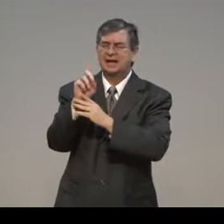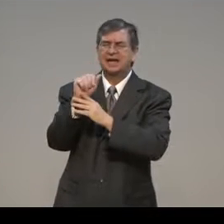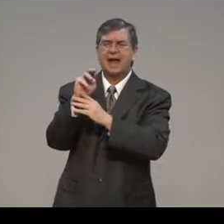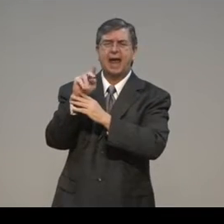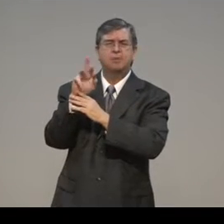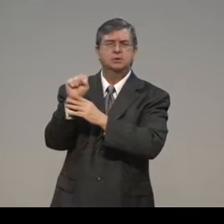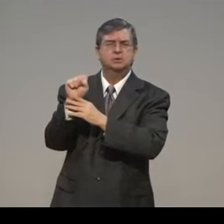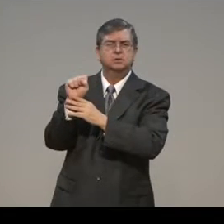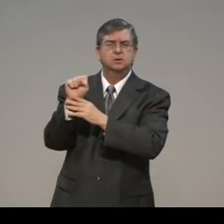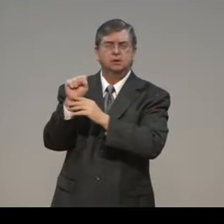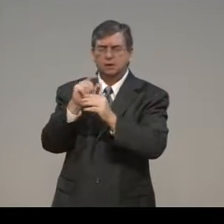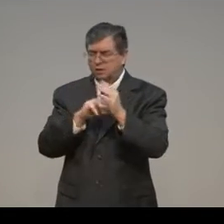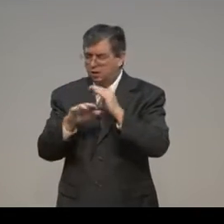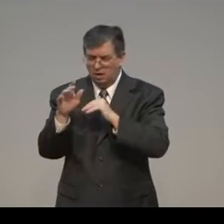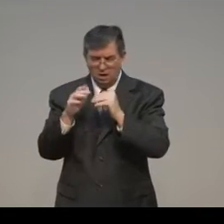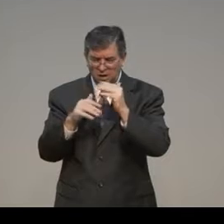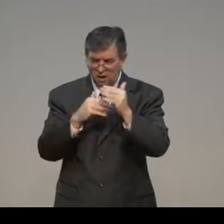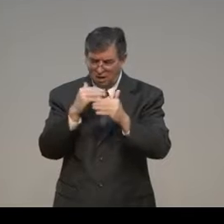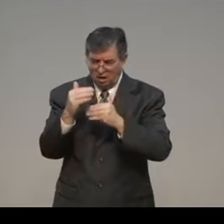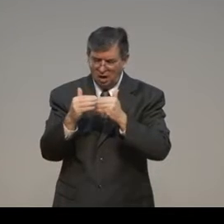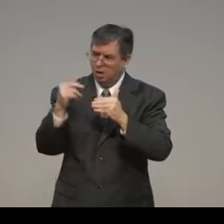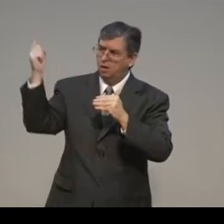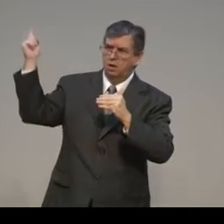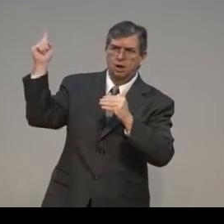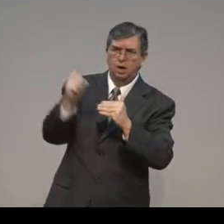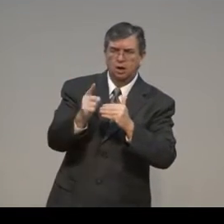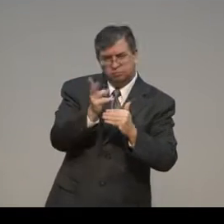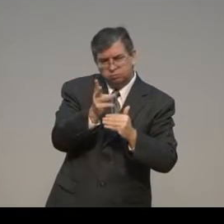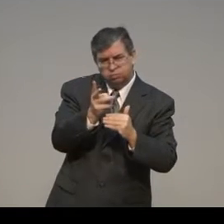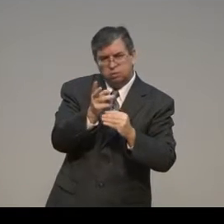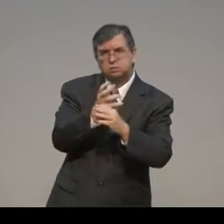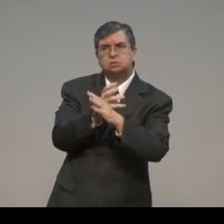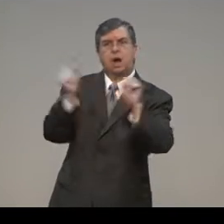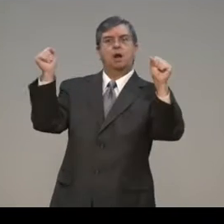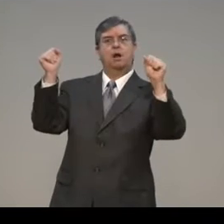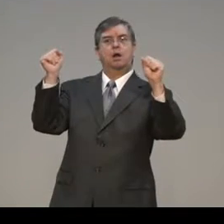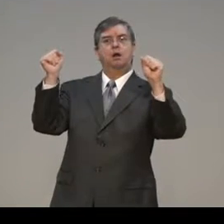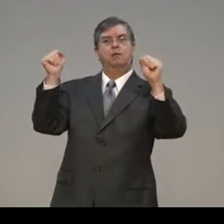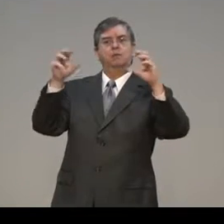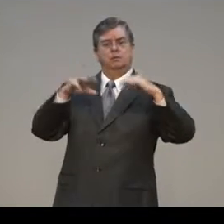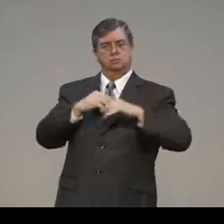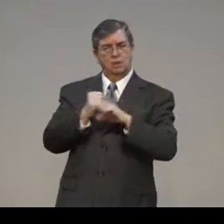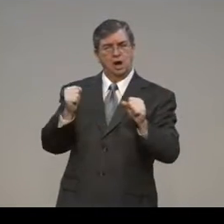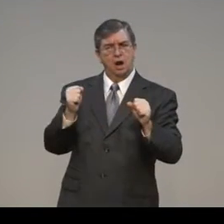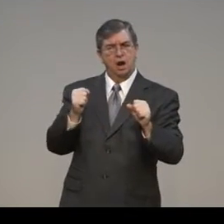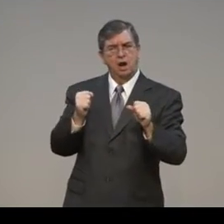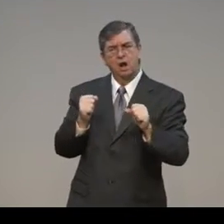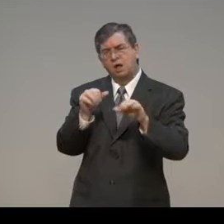And then afterwards, he went into Damascus. And he was witnessed to and